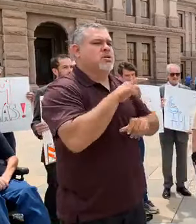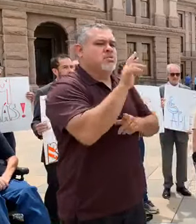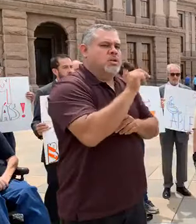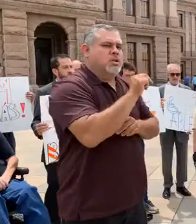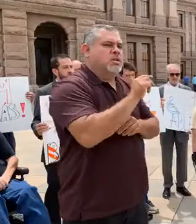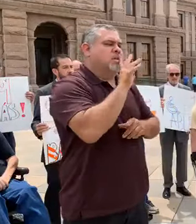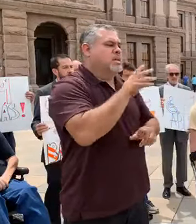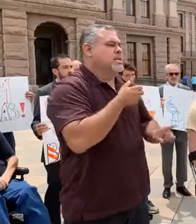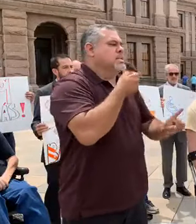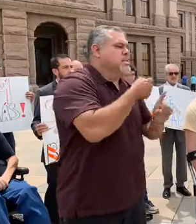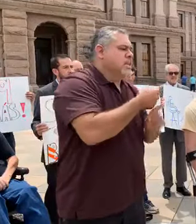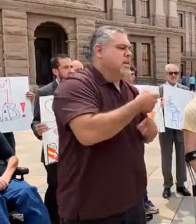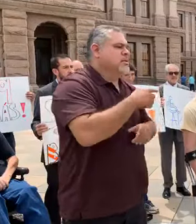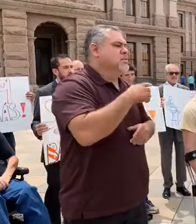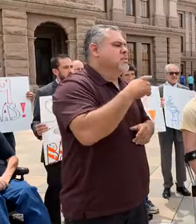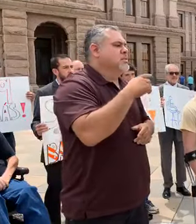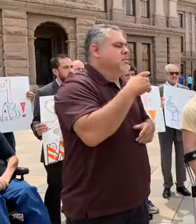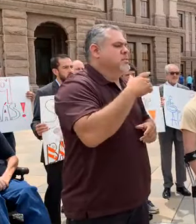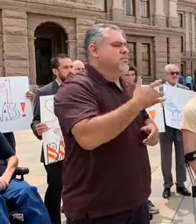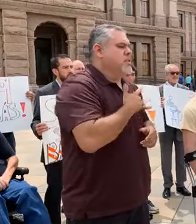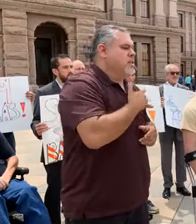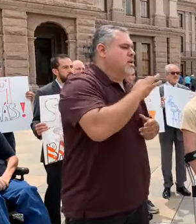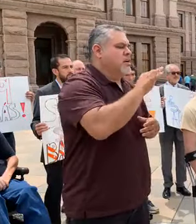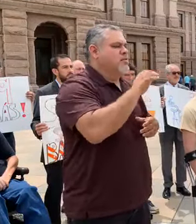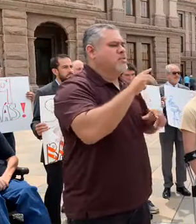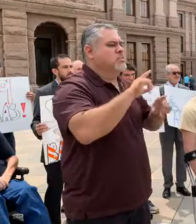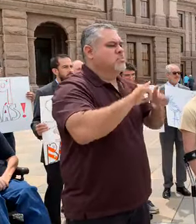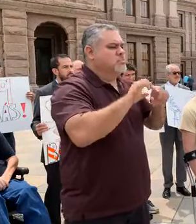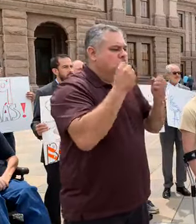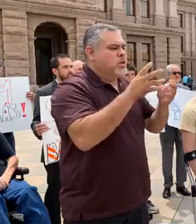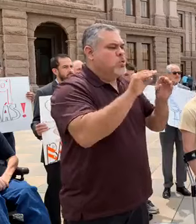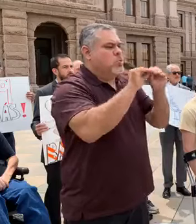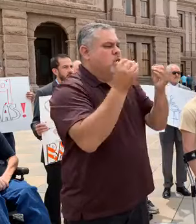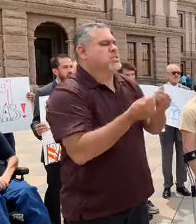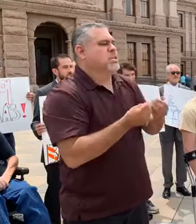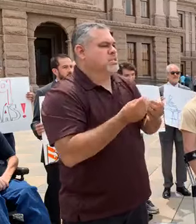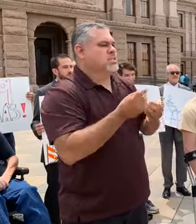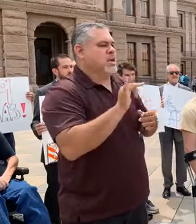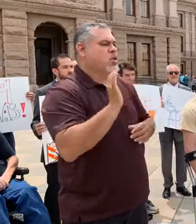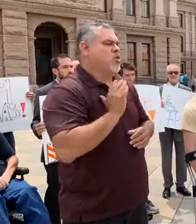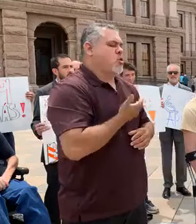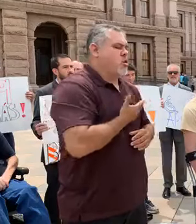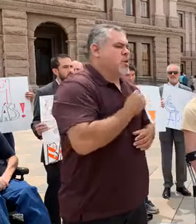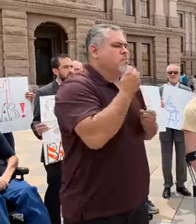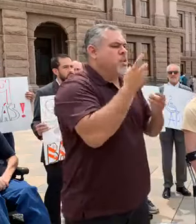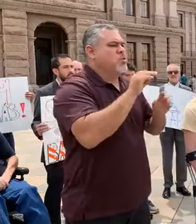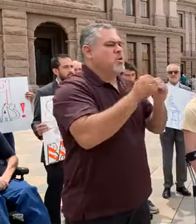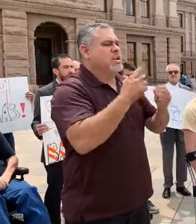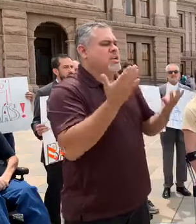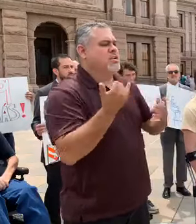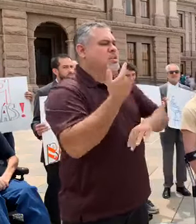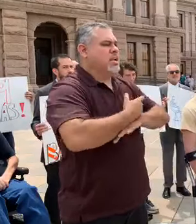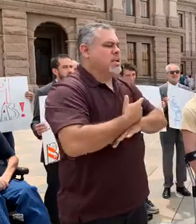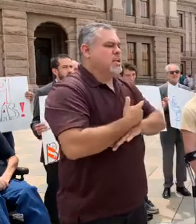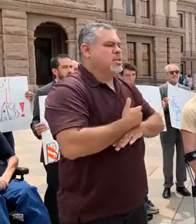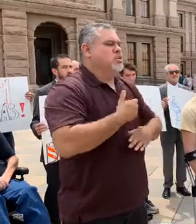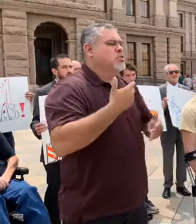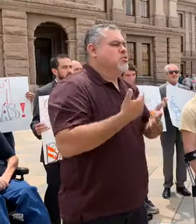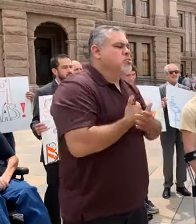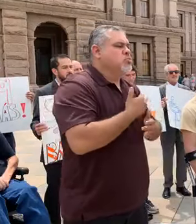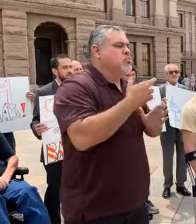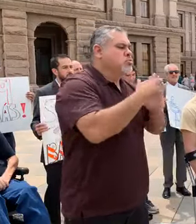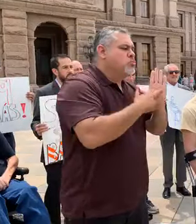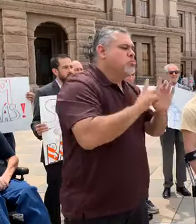at the heart of organizations like ours and many of the organizations that are here with us today. New rules about distance from polling